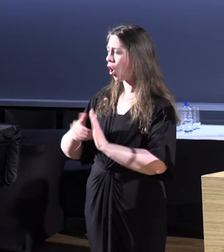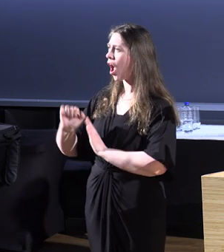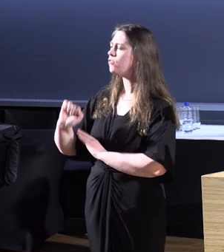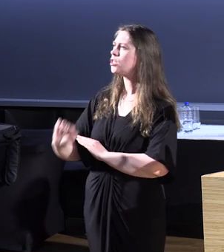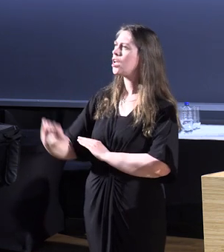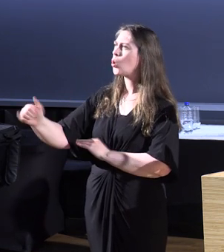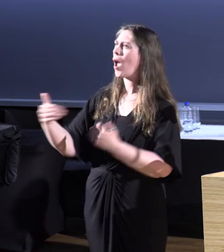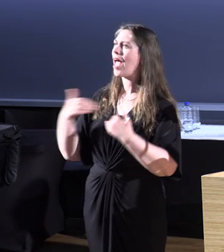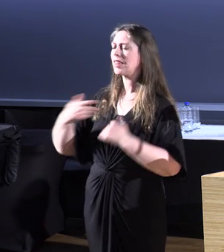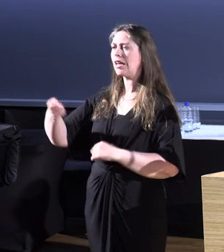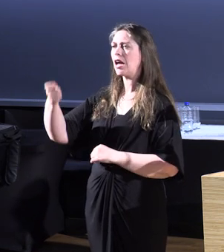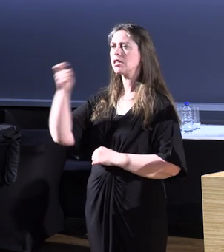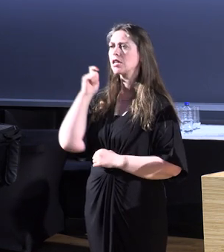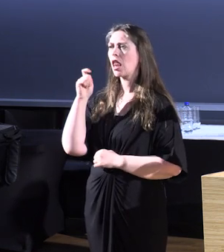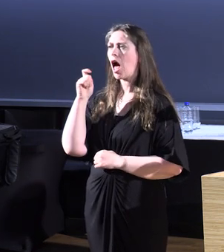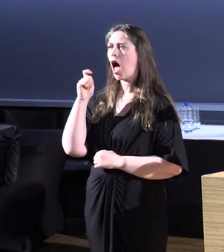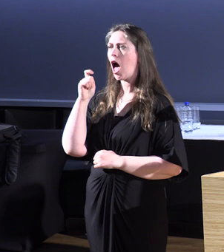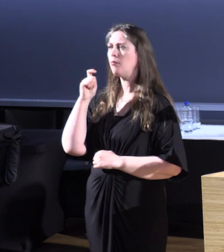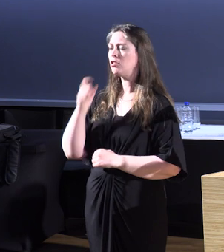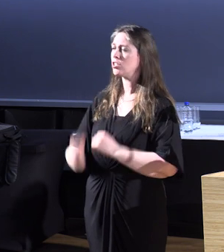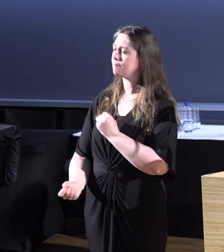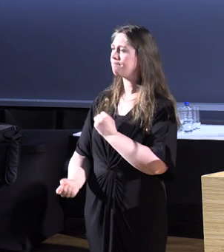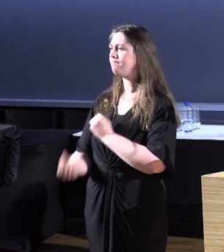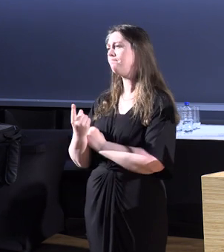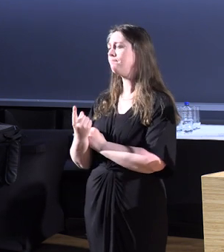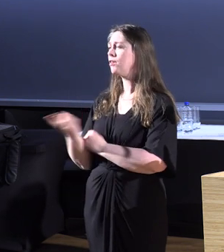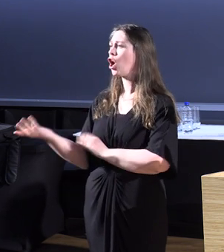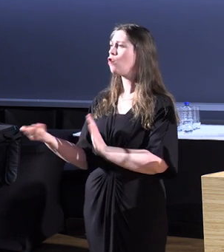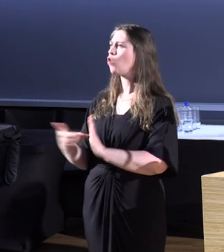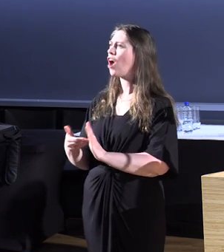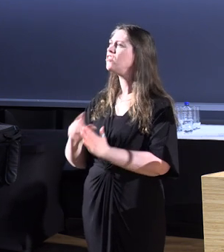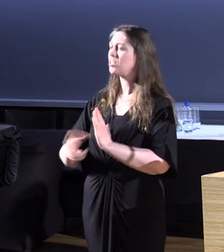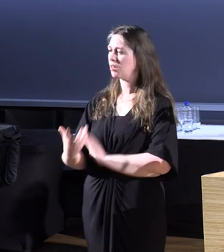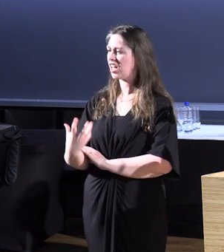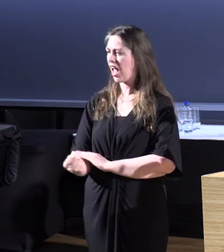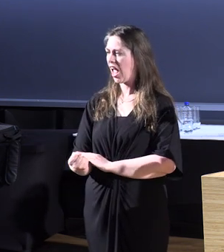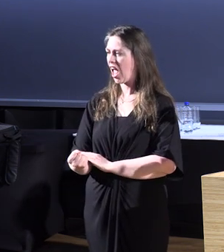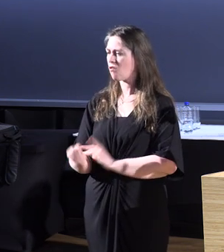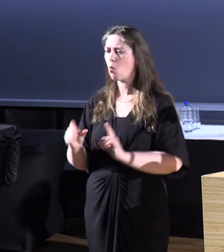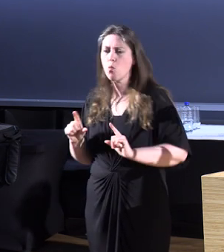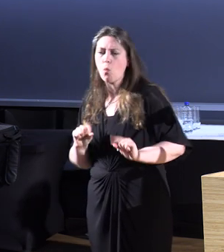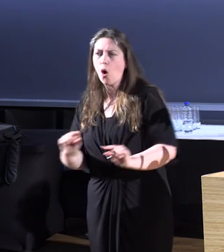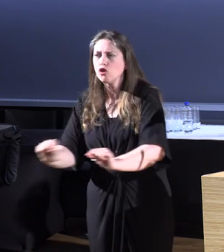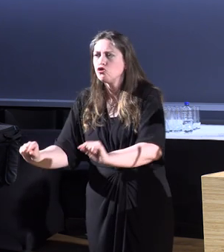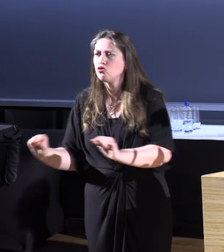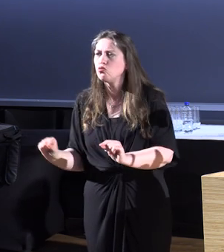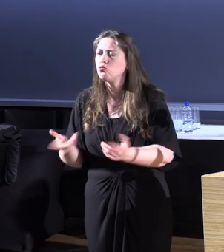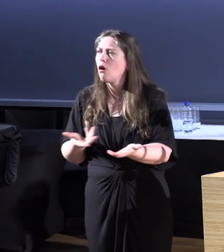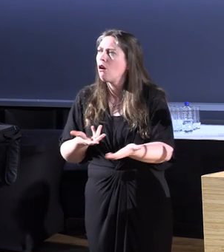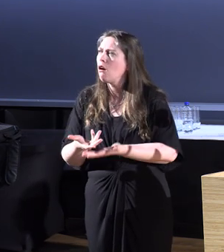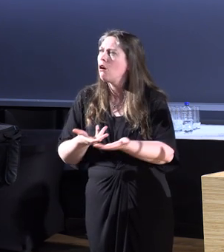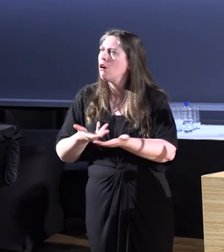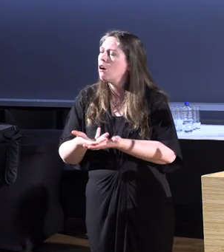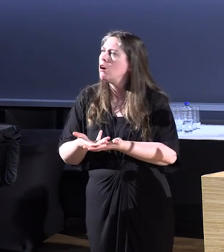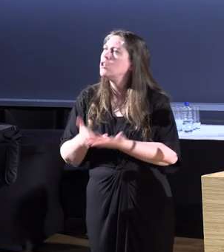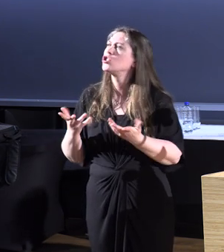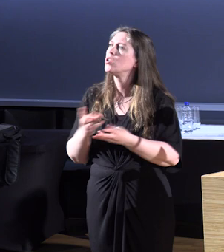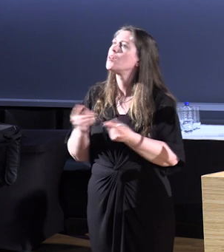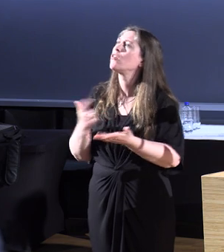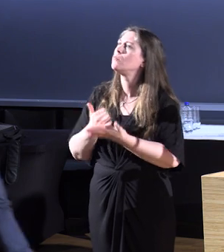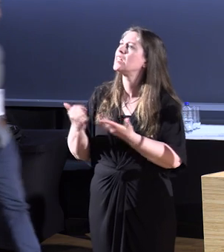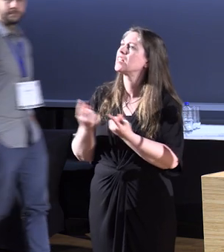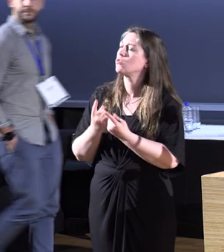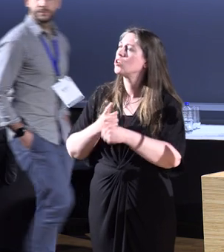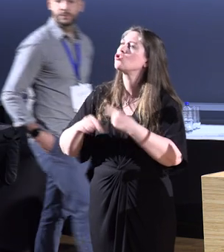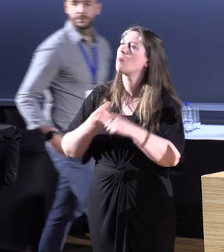to your athletics club out of the blue who has a disability. So, some of those basic stuff we can talk afterwards about that.